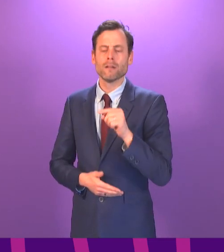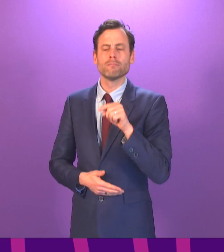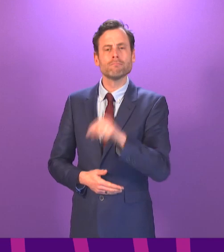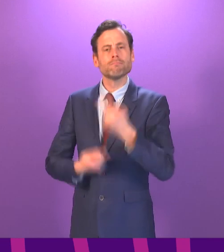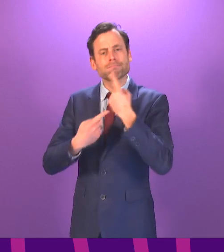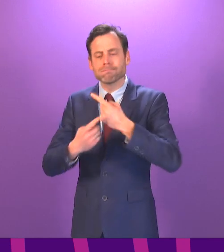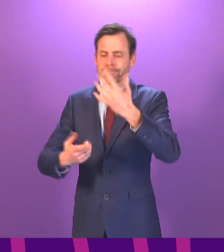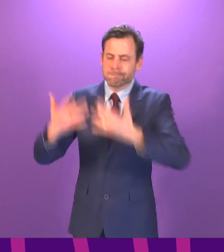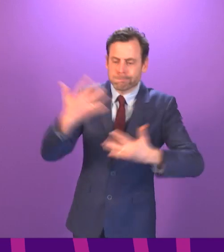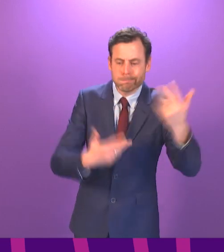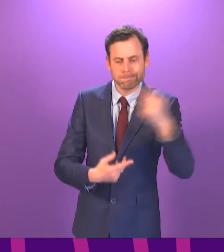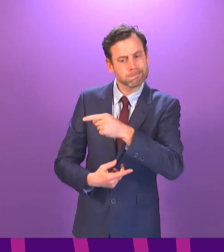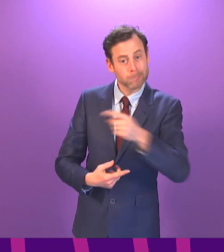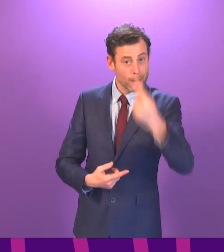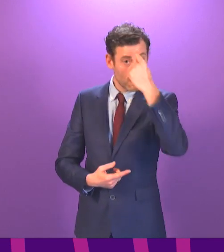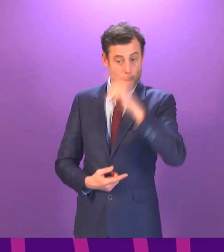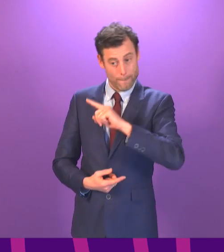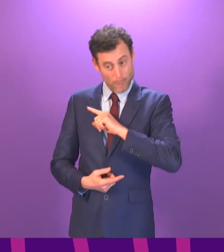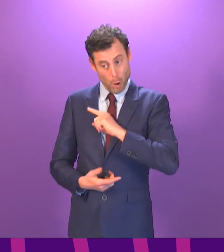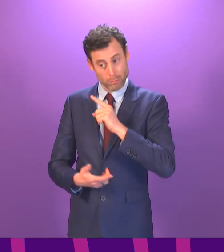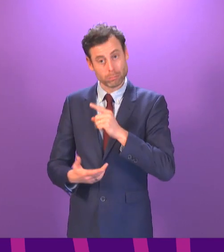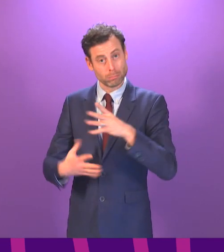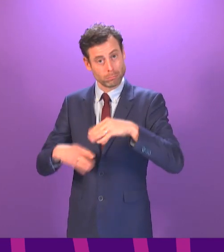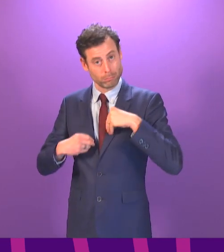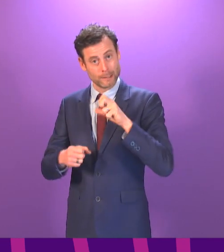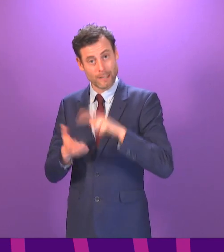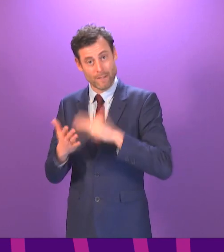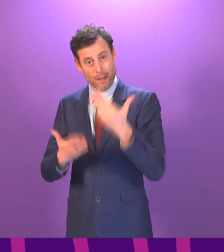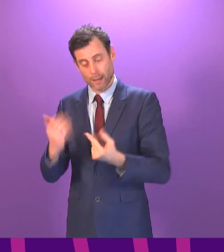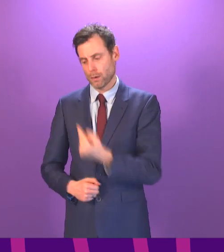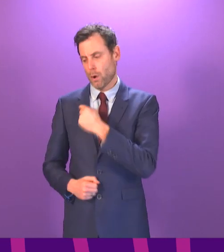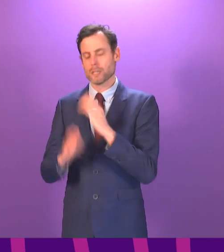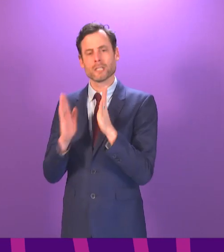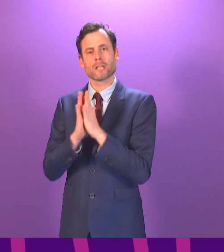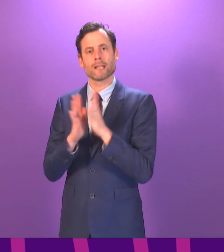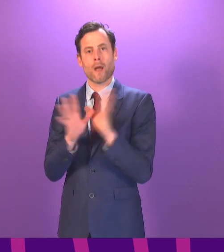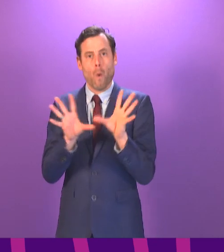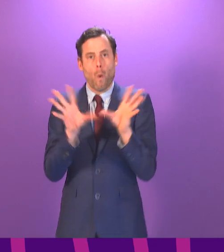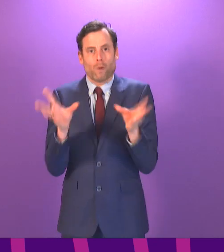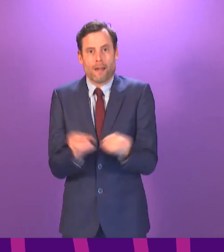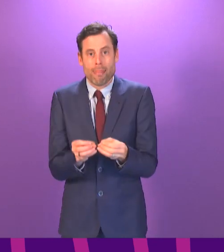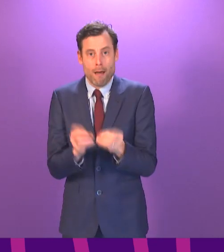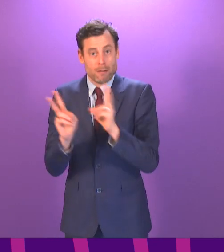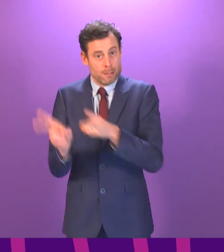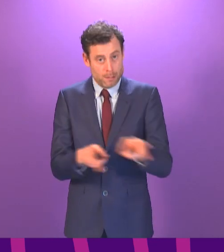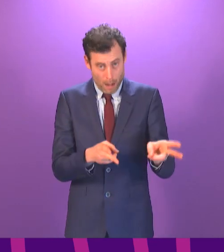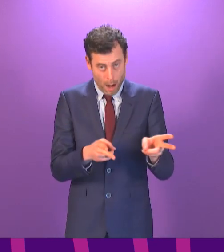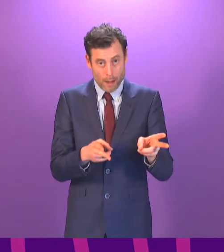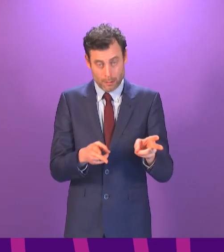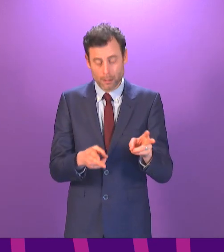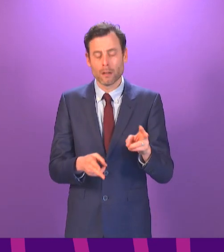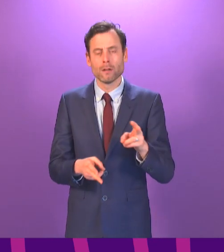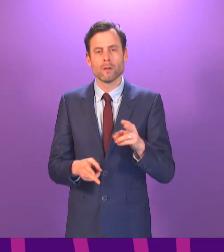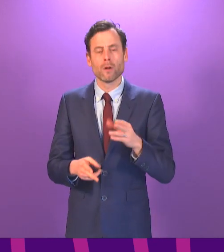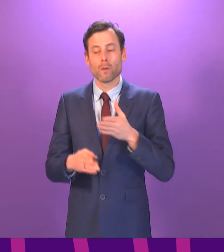or contributory cause of death, and today's update shows that by Sunday the total number of registered deaths linked to COVID under that